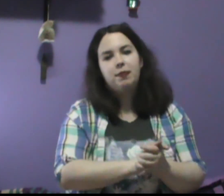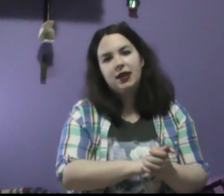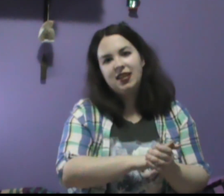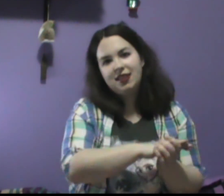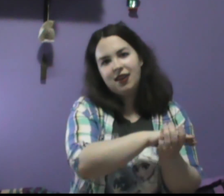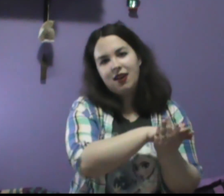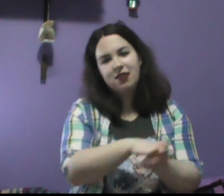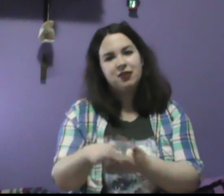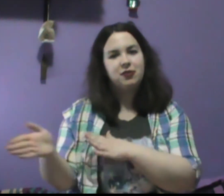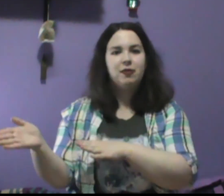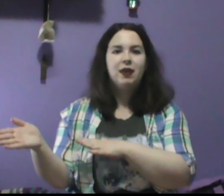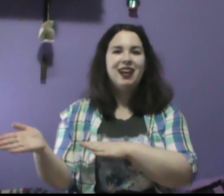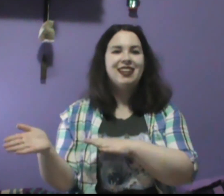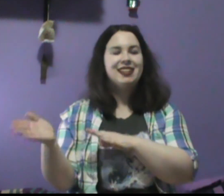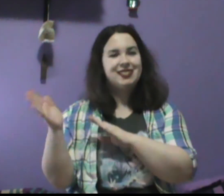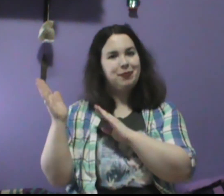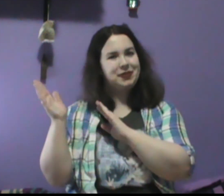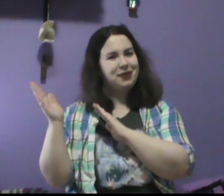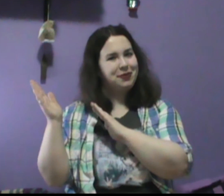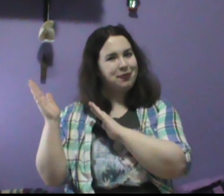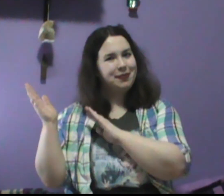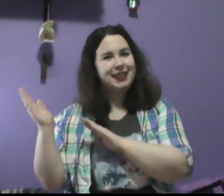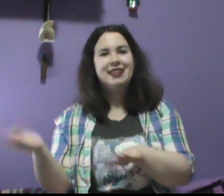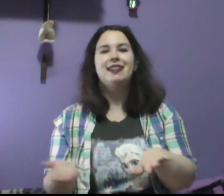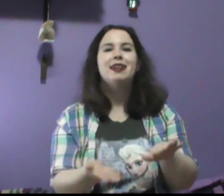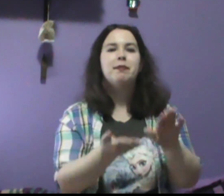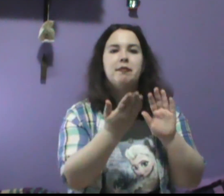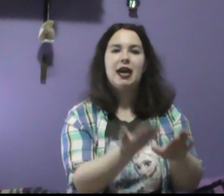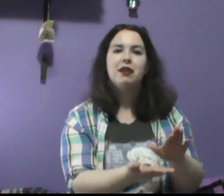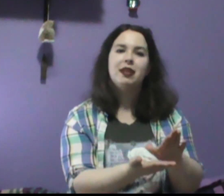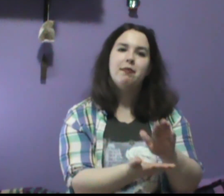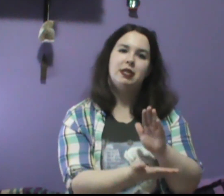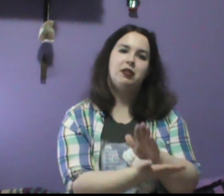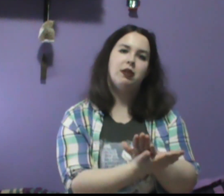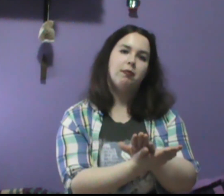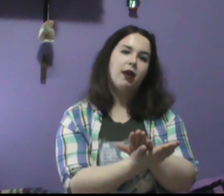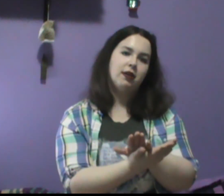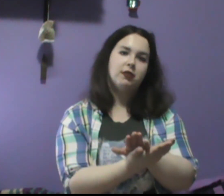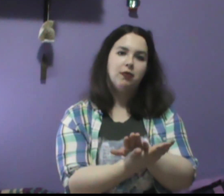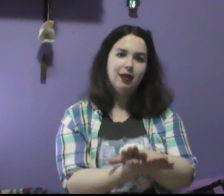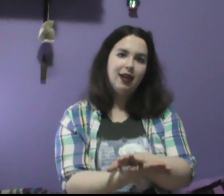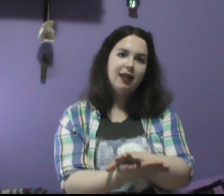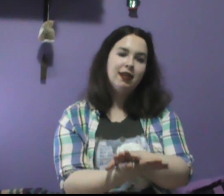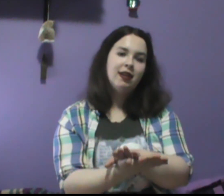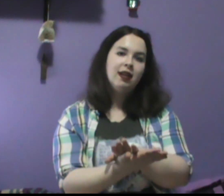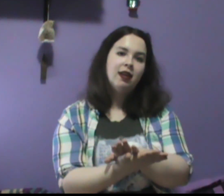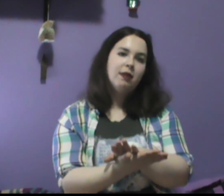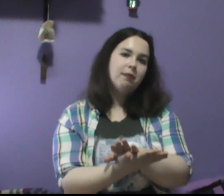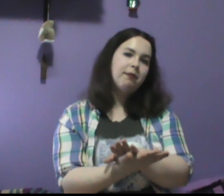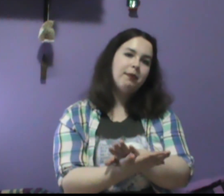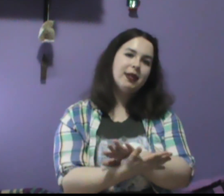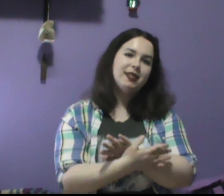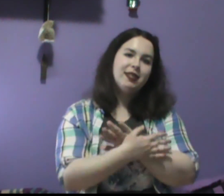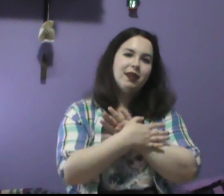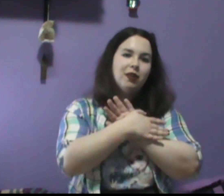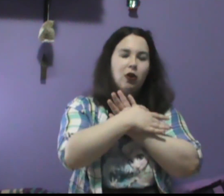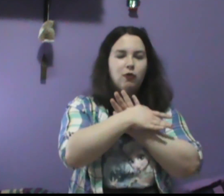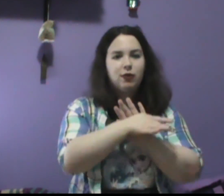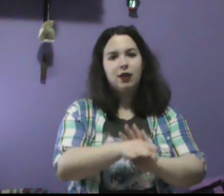but in the other sort of way, this episode really didn't matter that much to the broader storyline. But still, overall